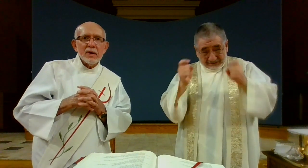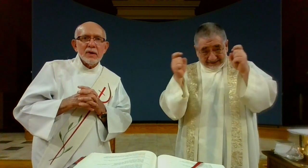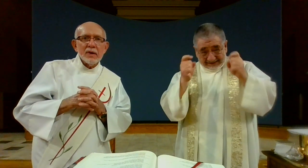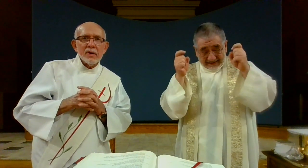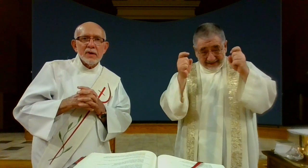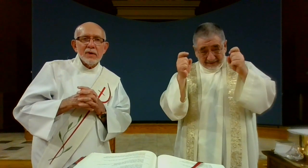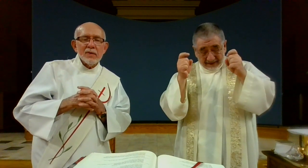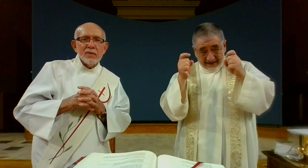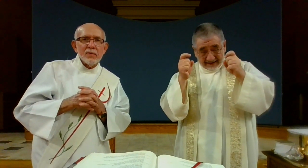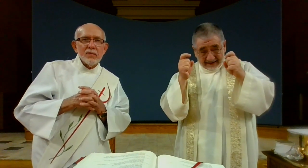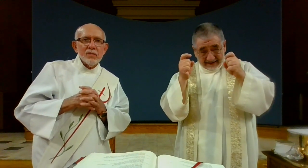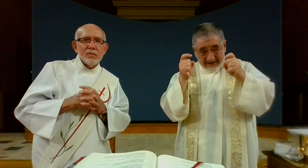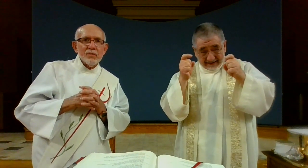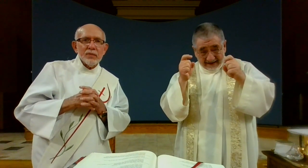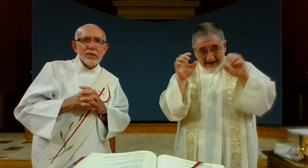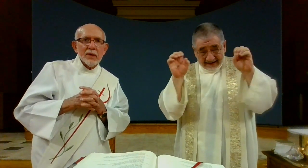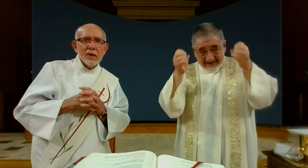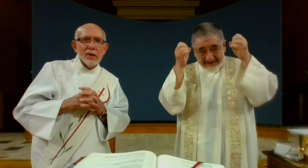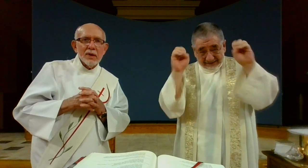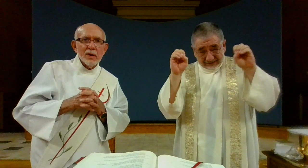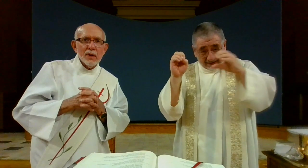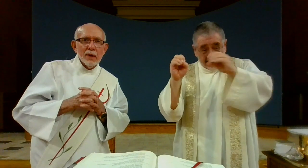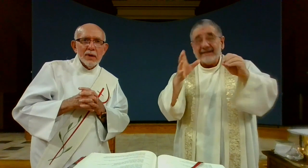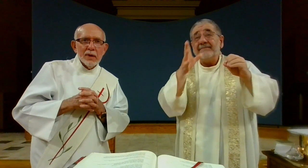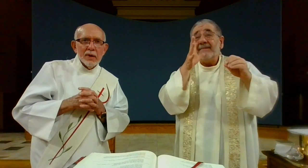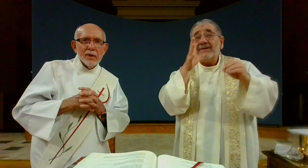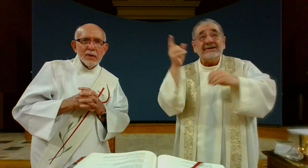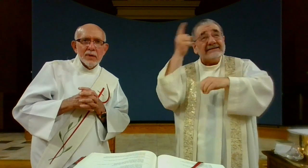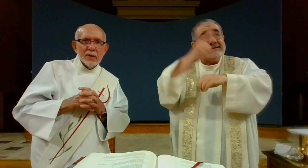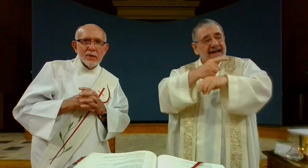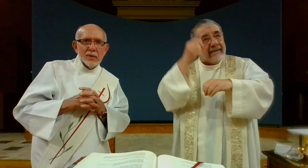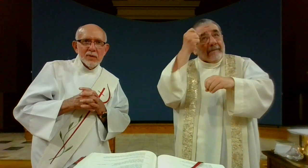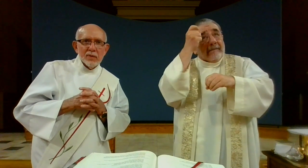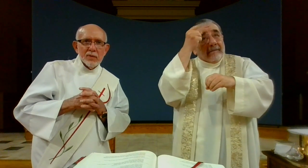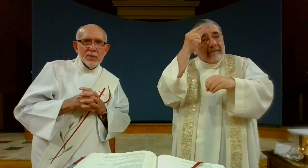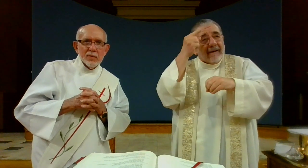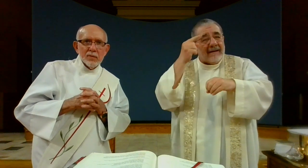Let us prepare for the celebration of Easter and Mother's Day.